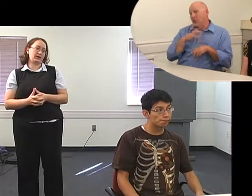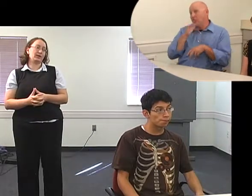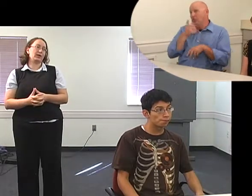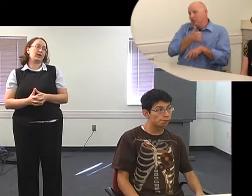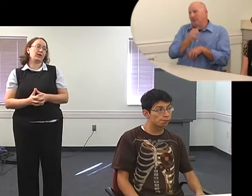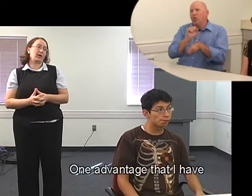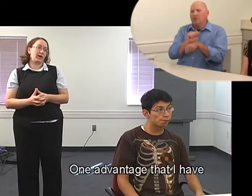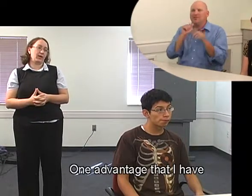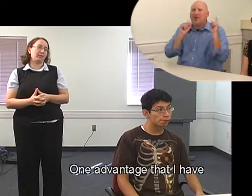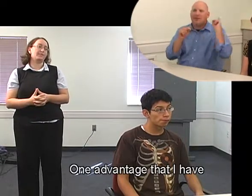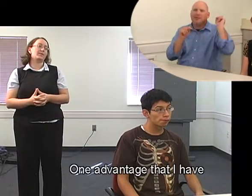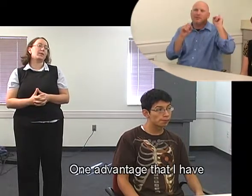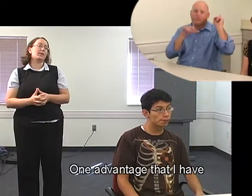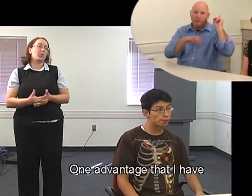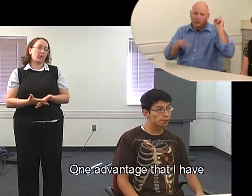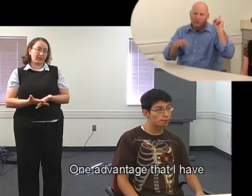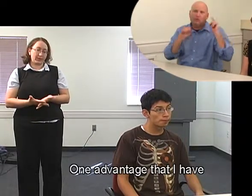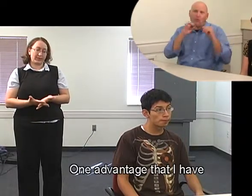VR on that.